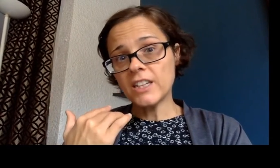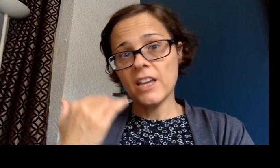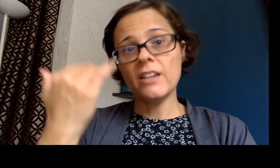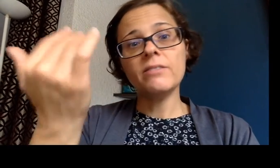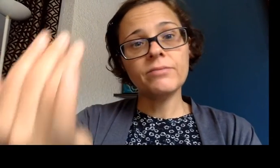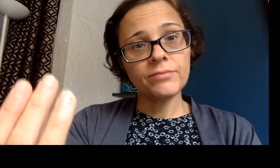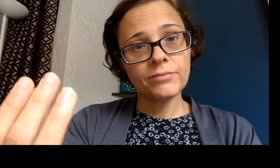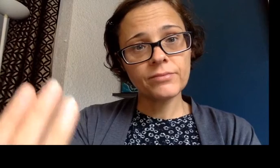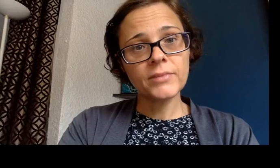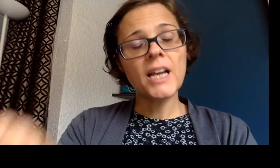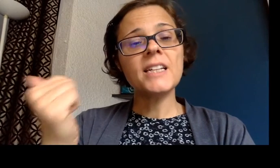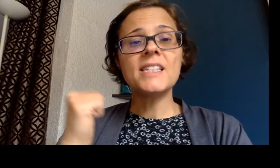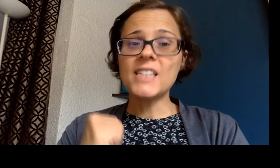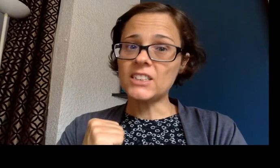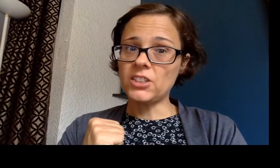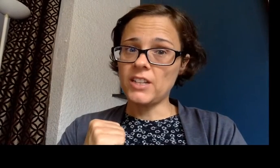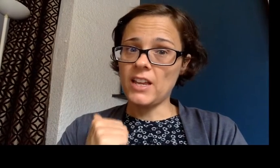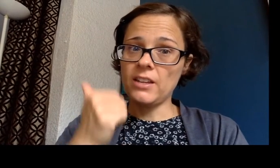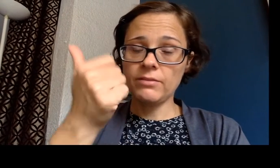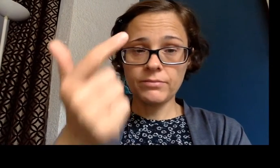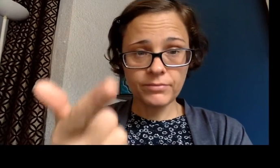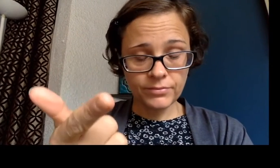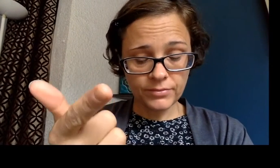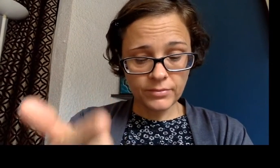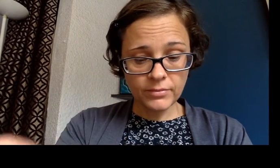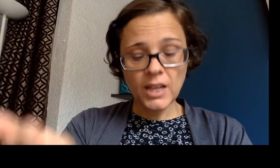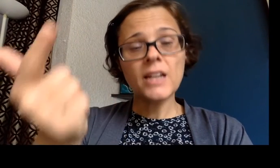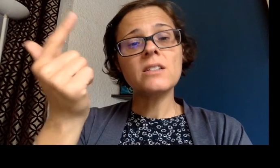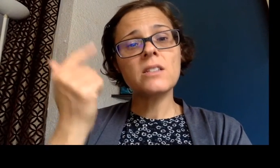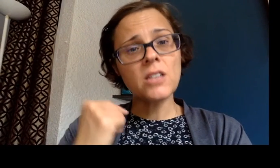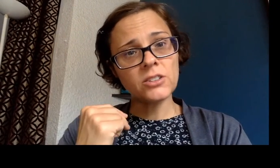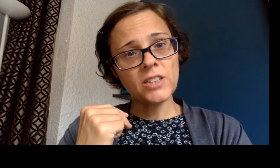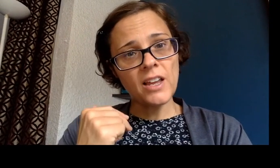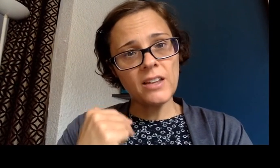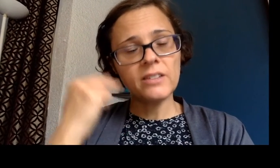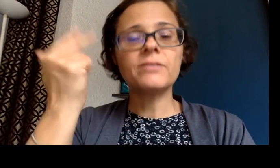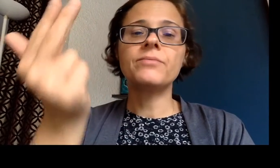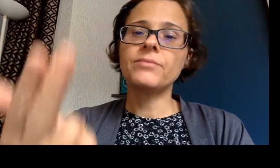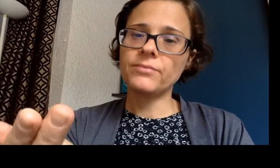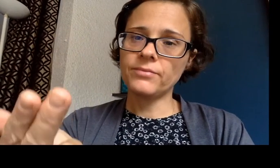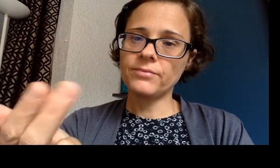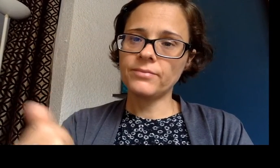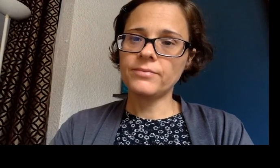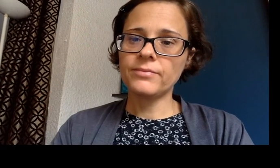Friday, Saturday, Sunday. Today.